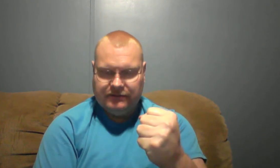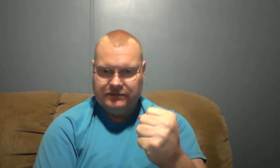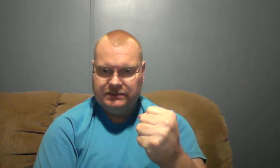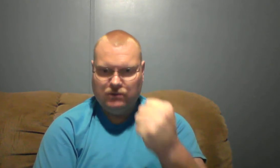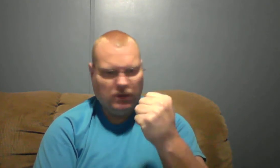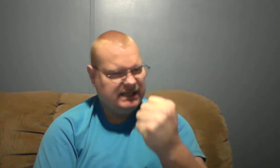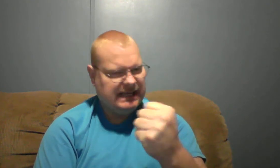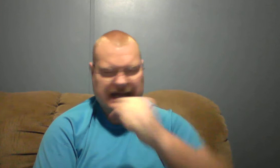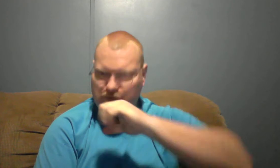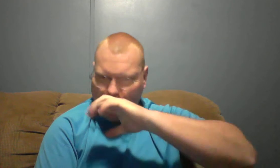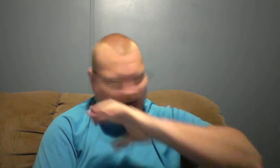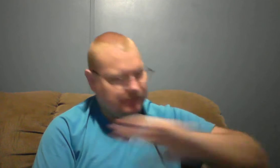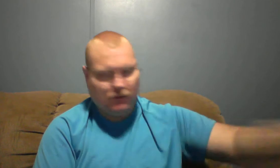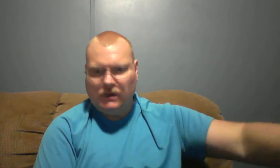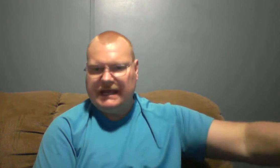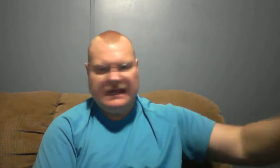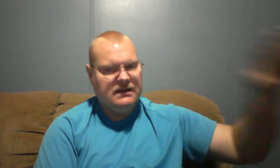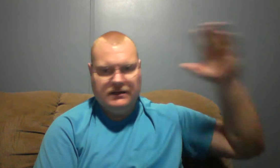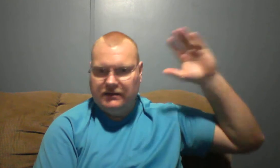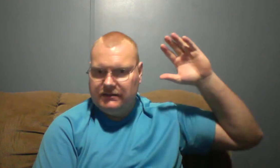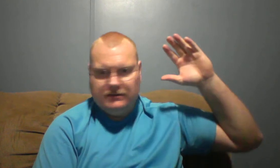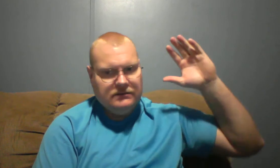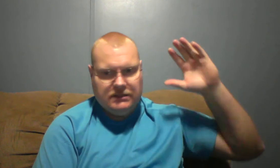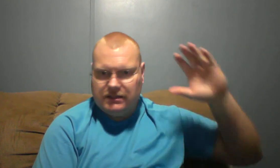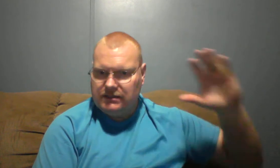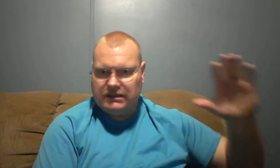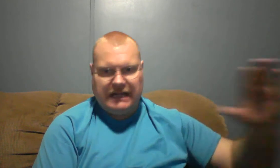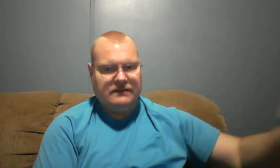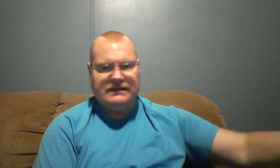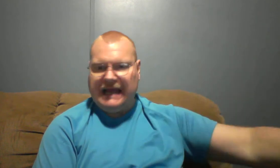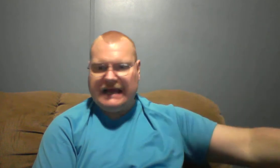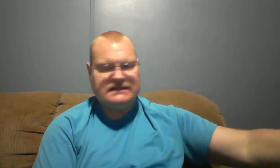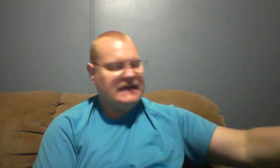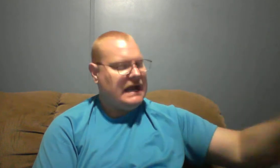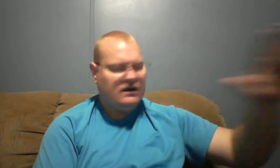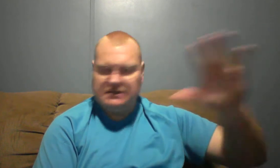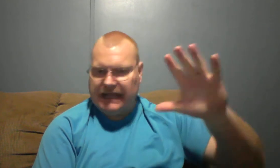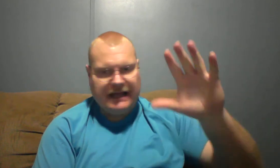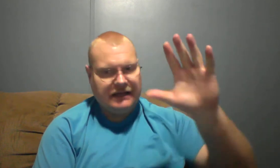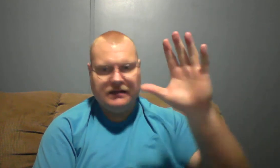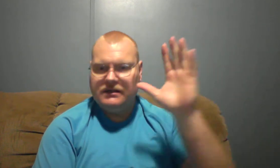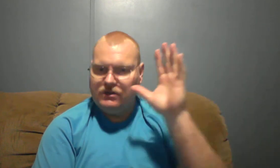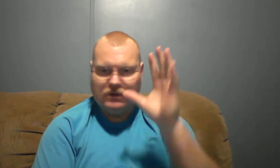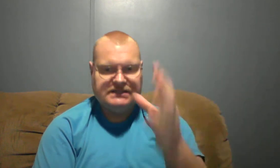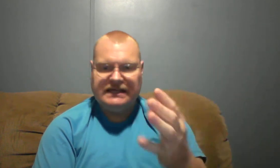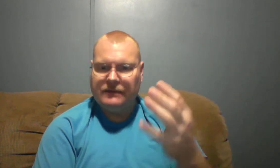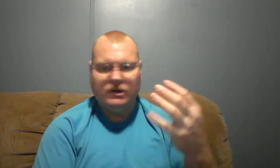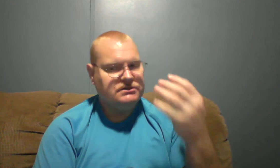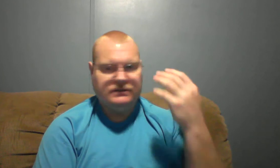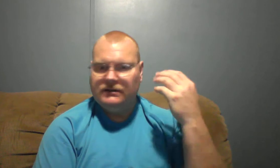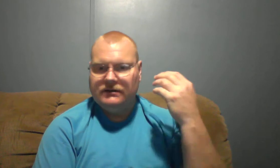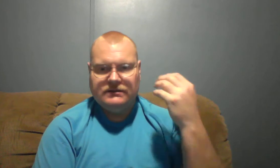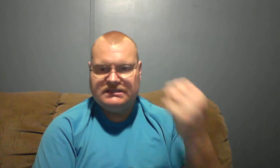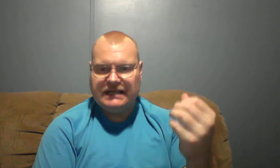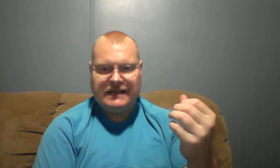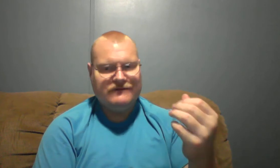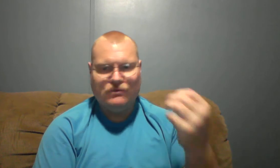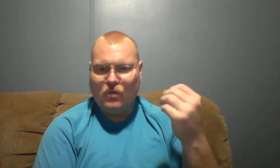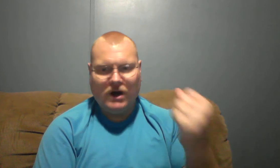You want to see it wiped away and cast out, and you want to see that person saved, washed